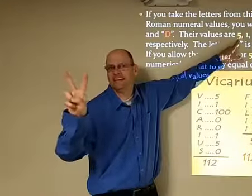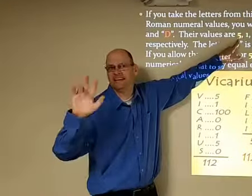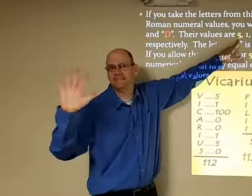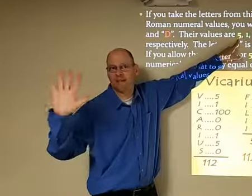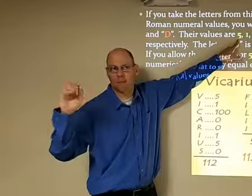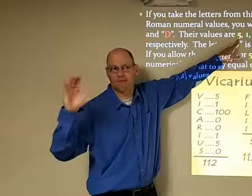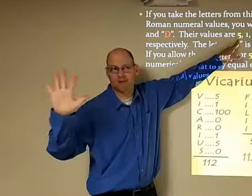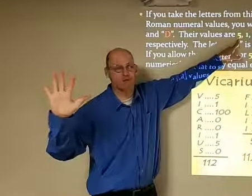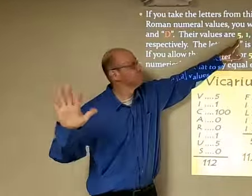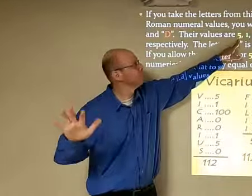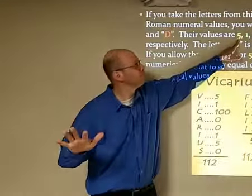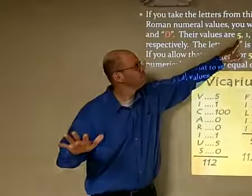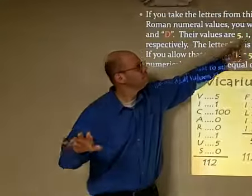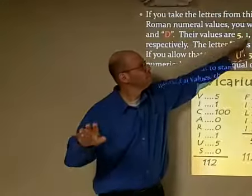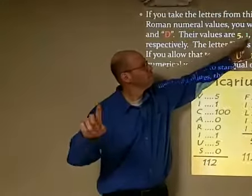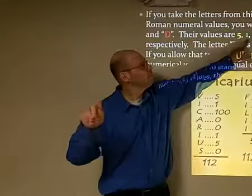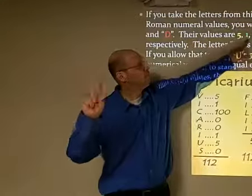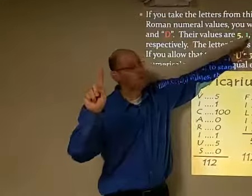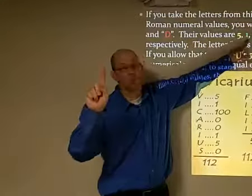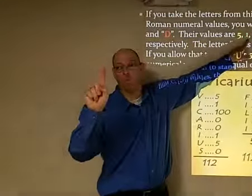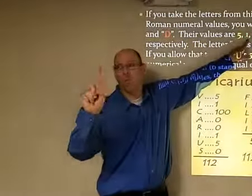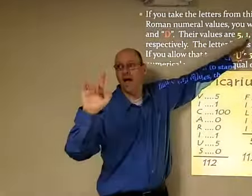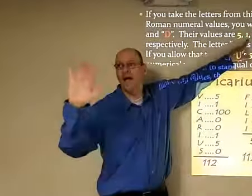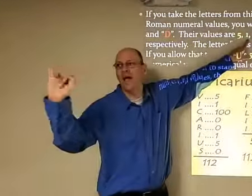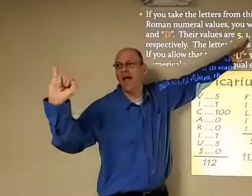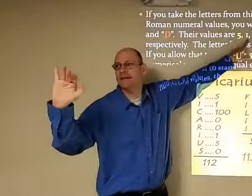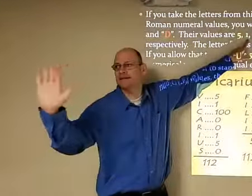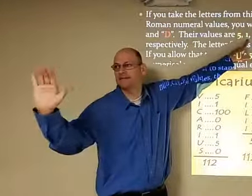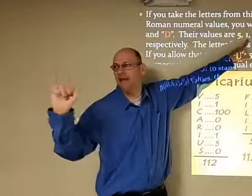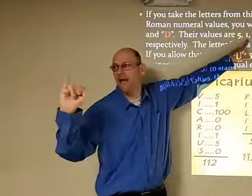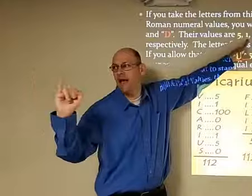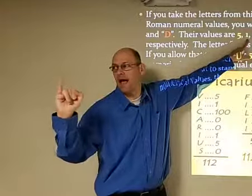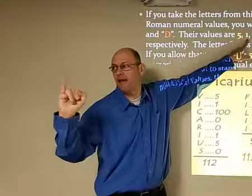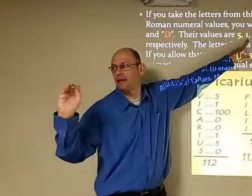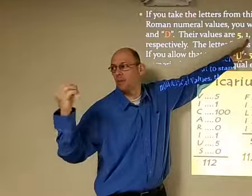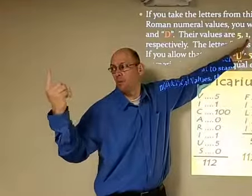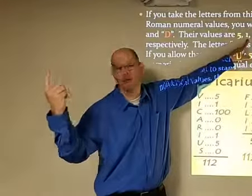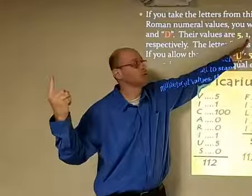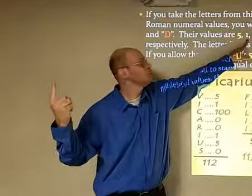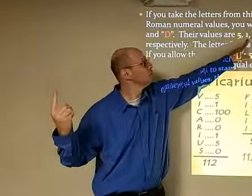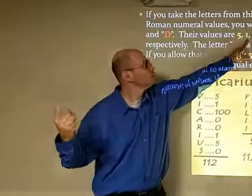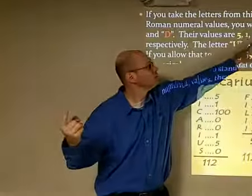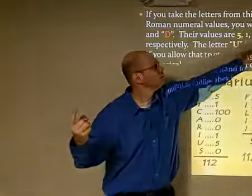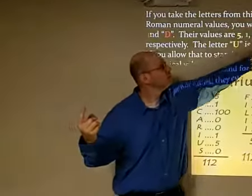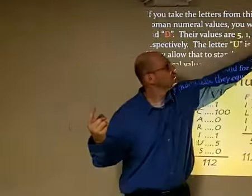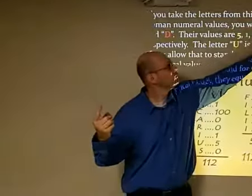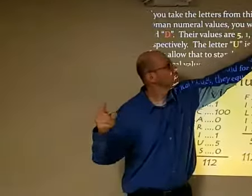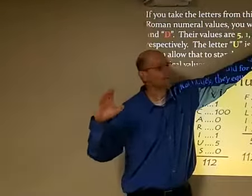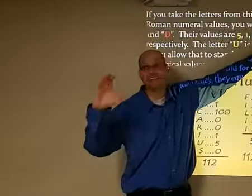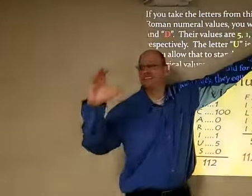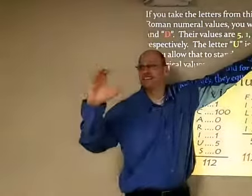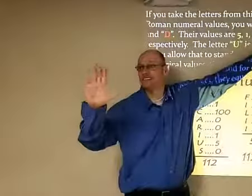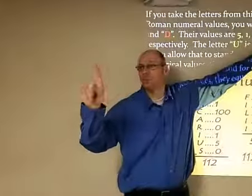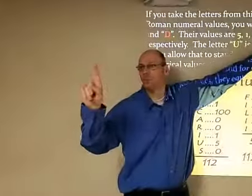values if you break it down you would have V I C L and D and their values